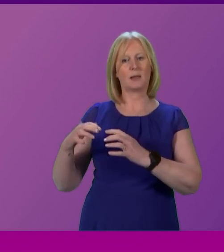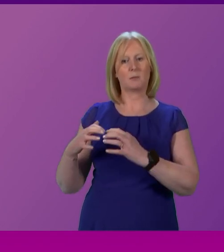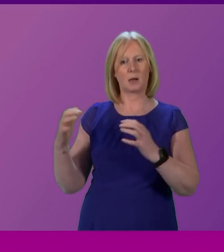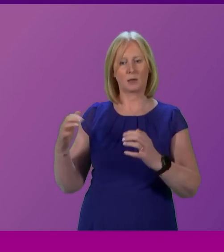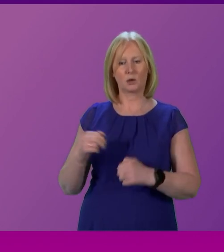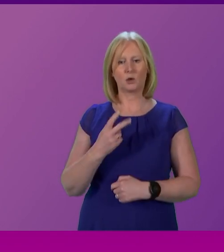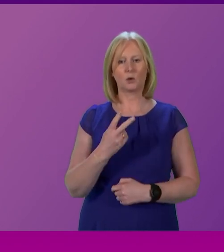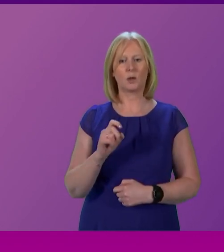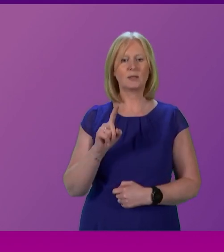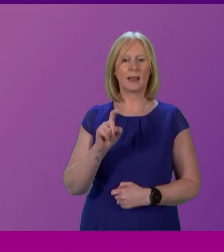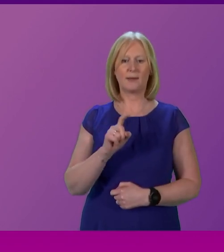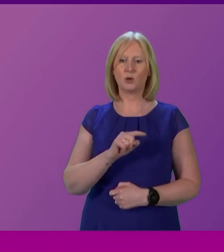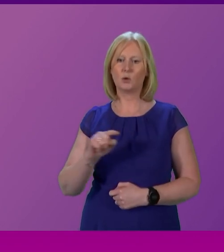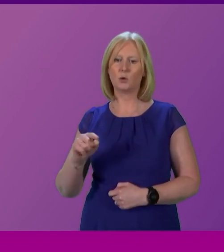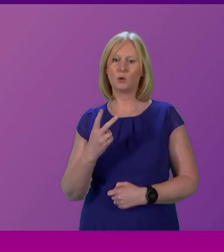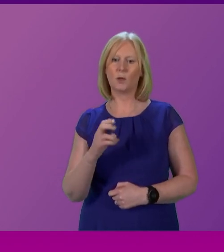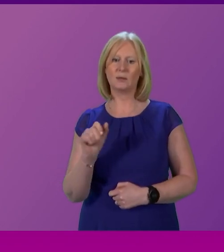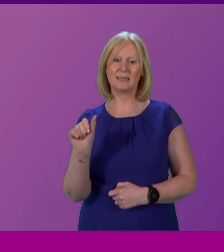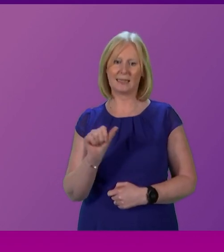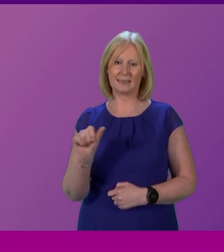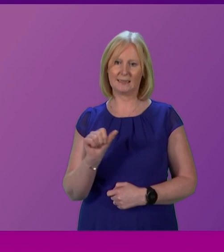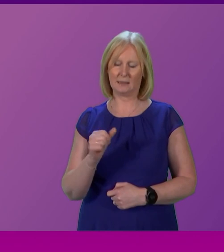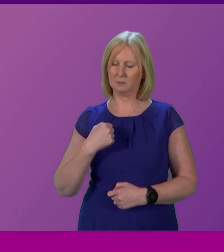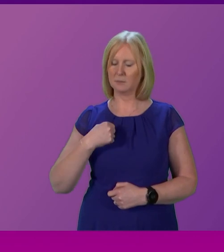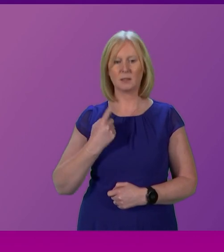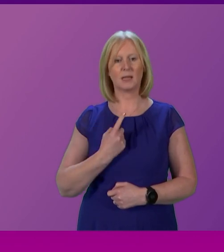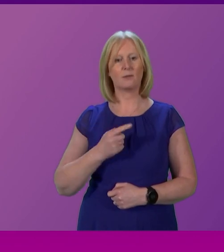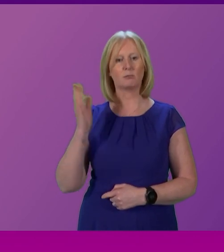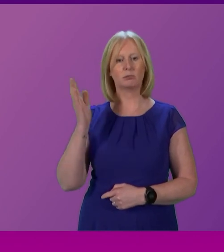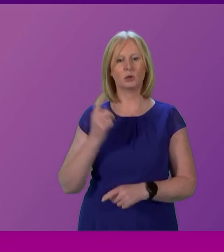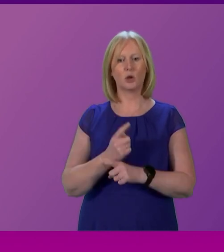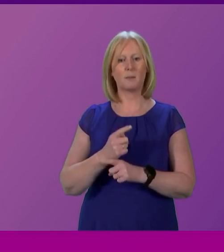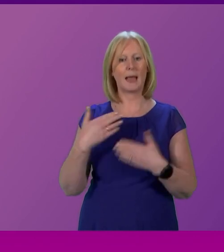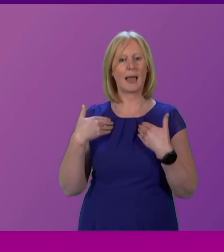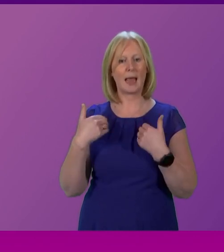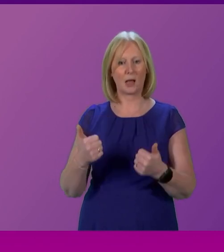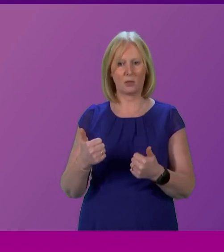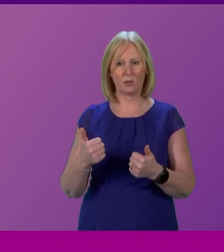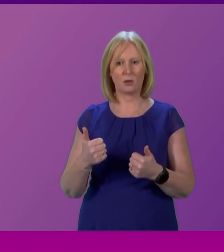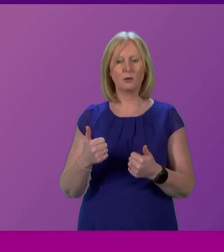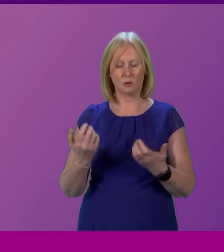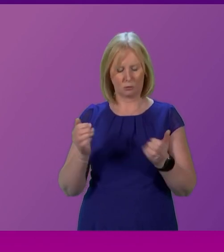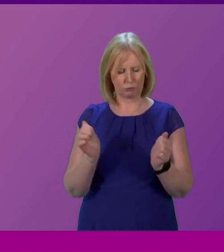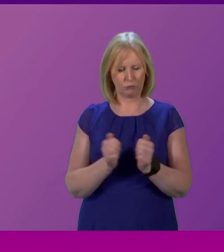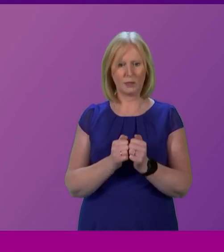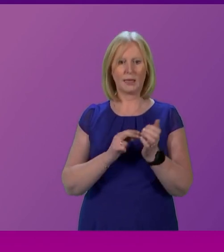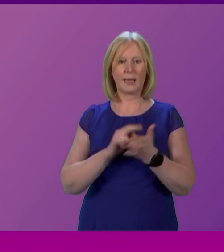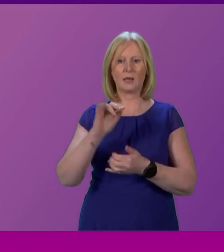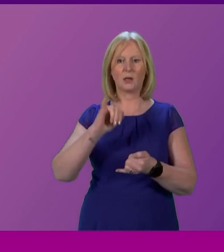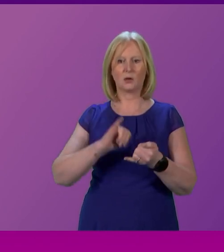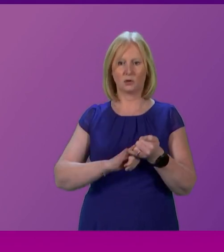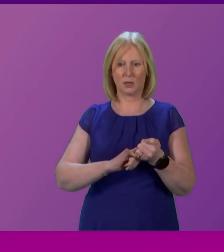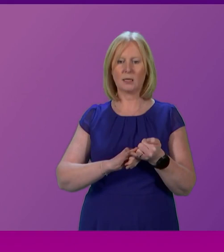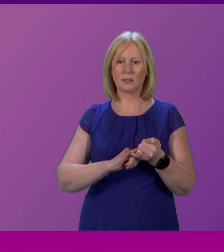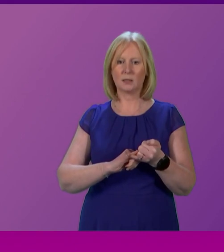2011 and 2016, I, when I spoke on health, agreed and offered to take the National Health Service off the football